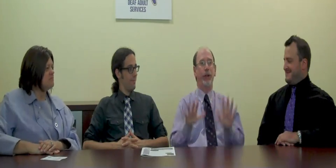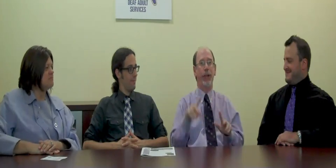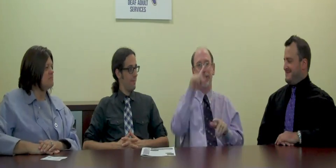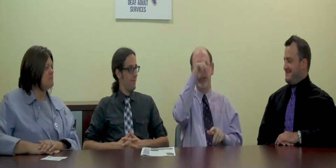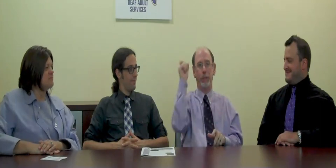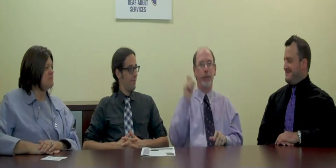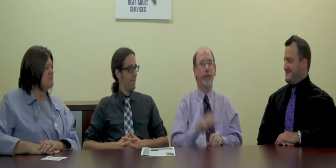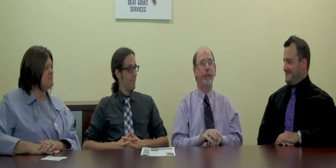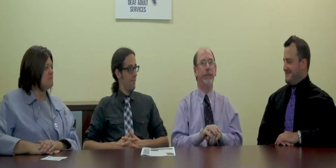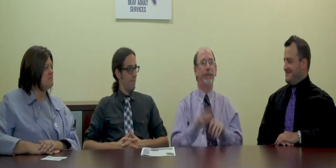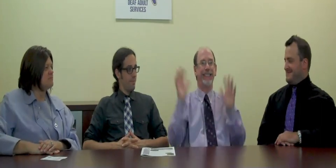Have a great summer!